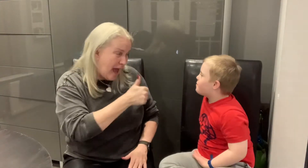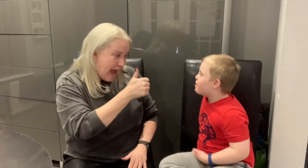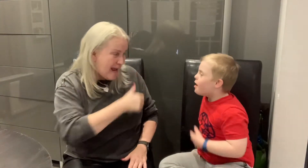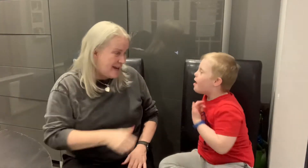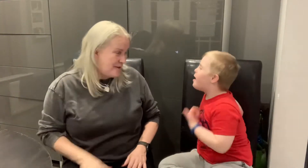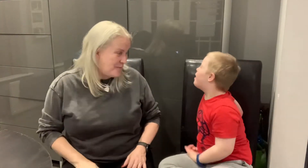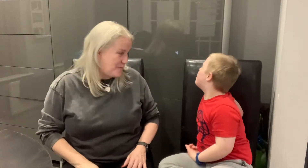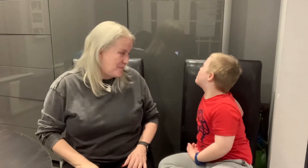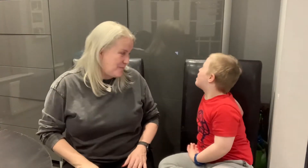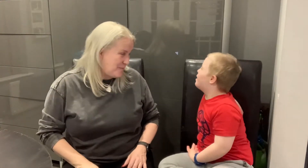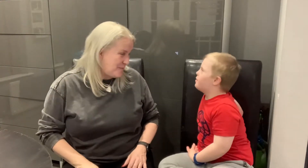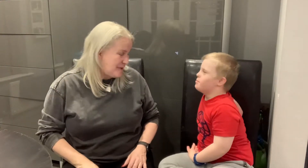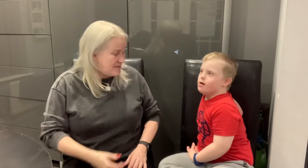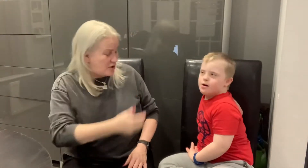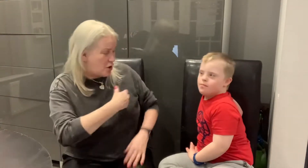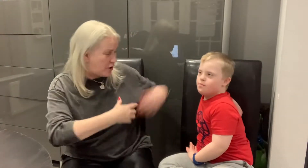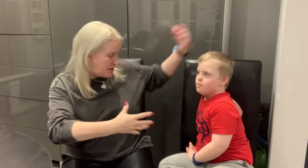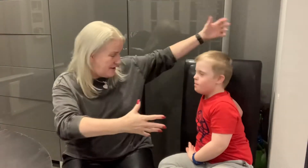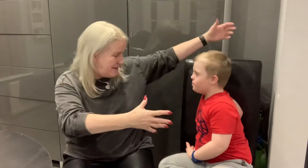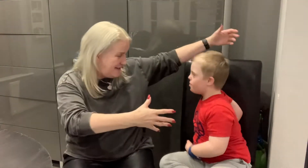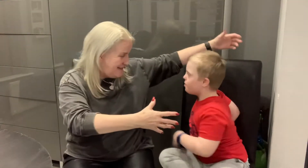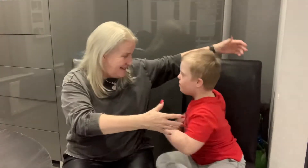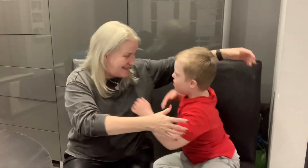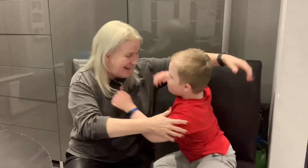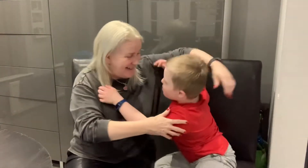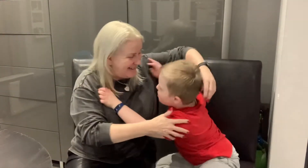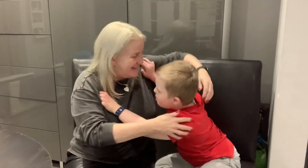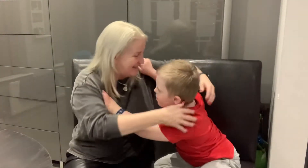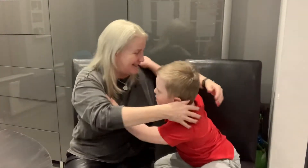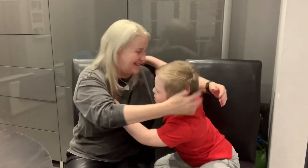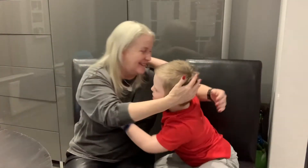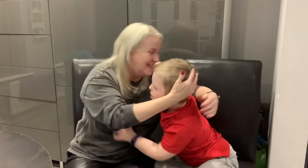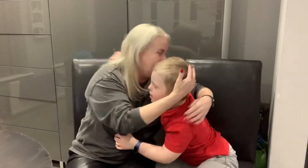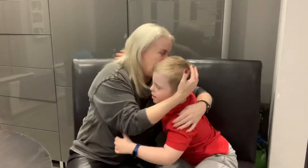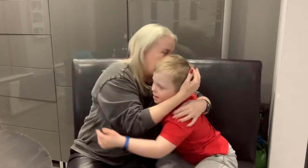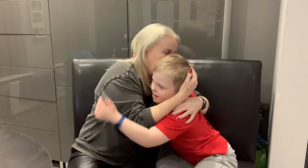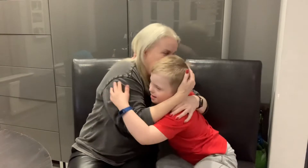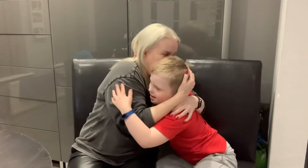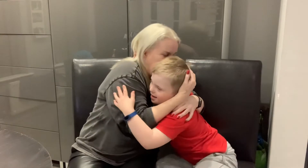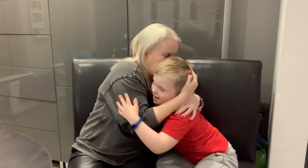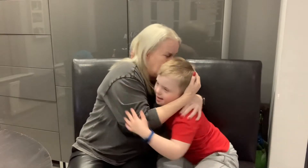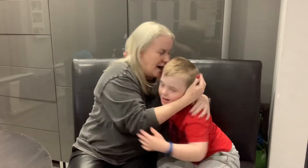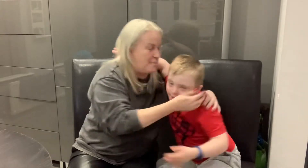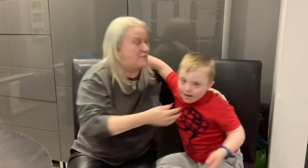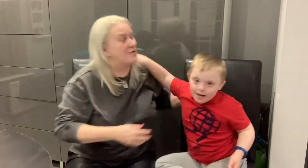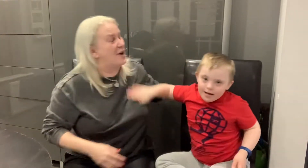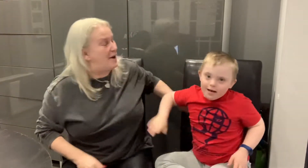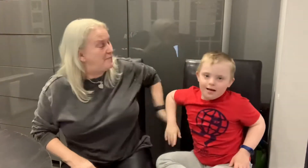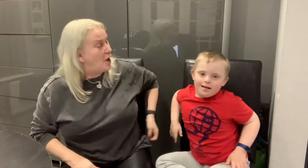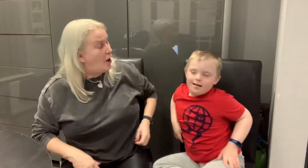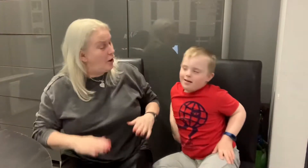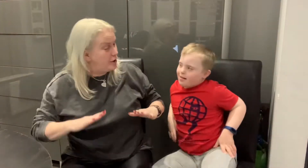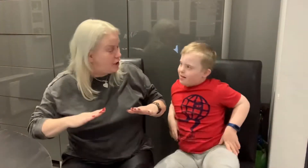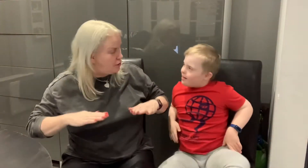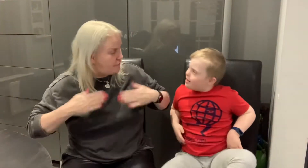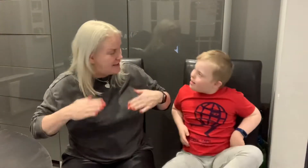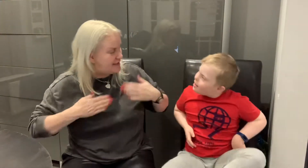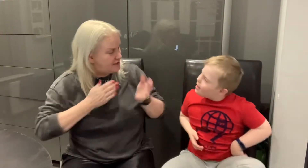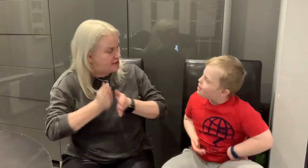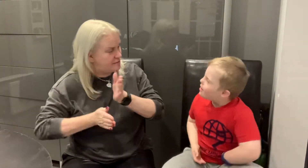right are you ready to do some